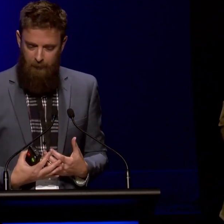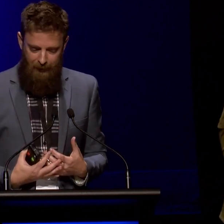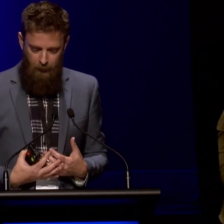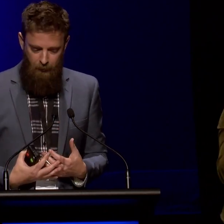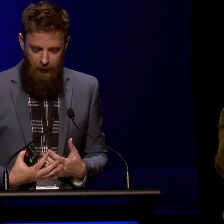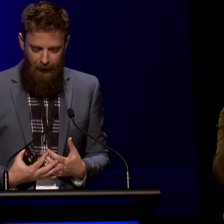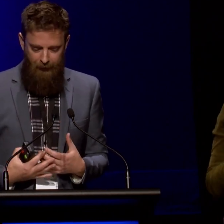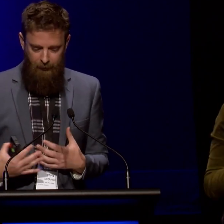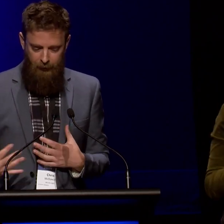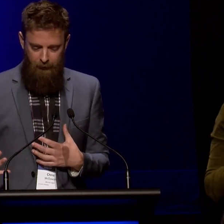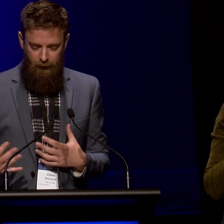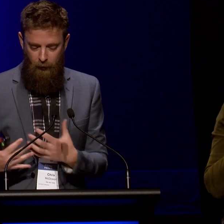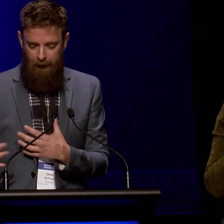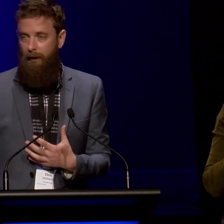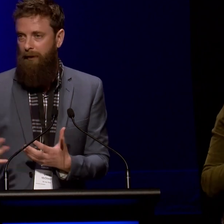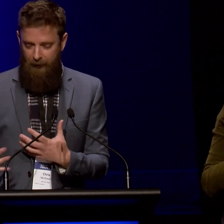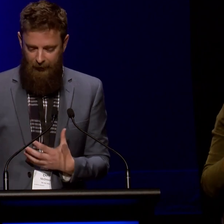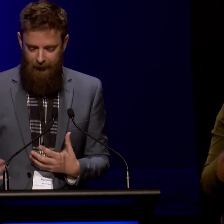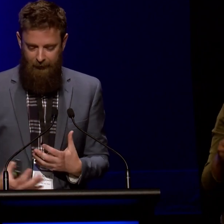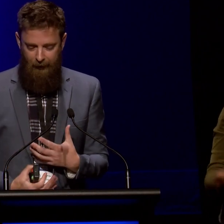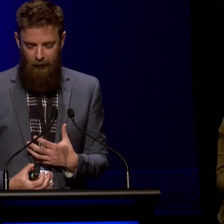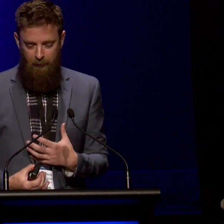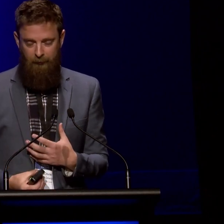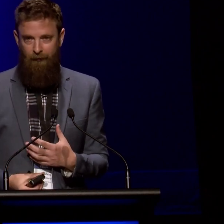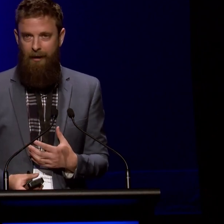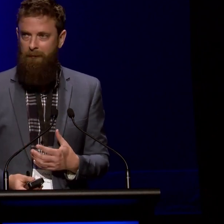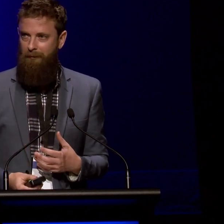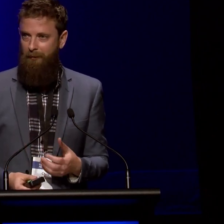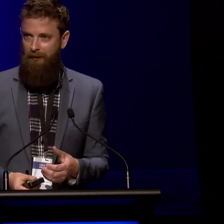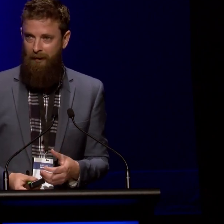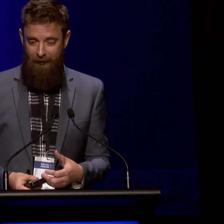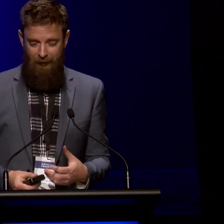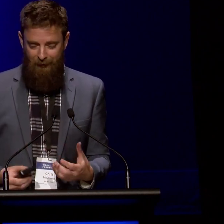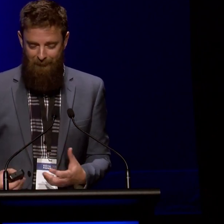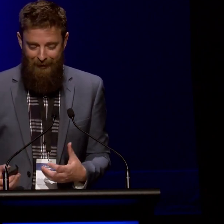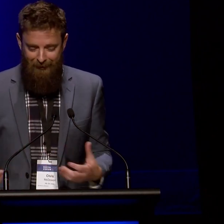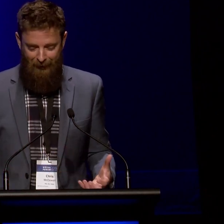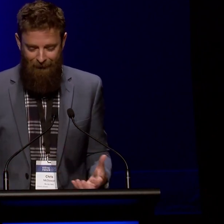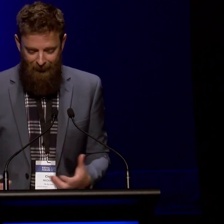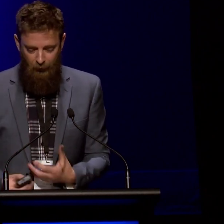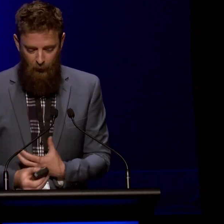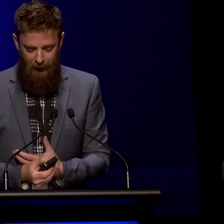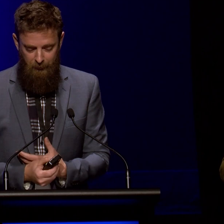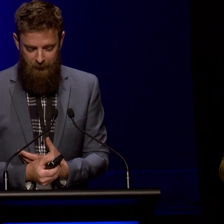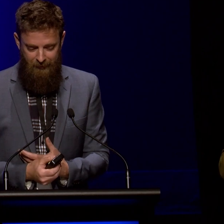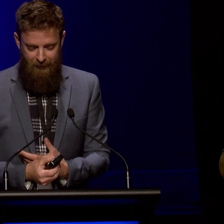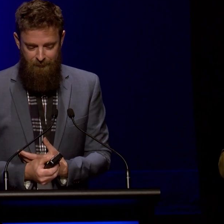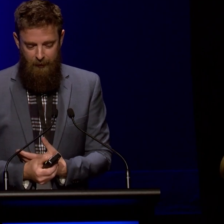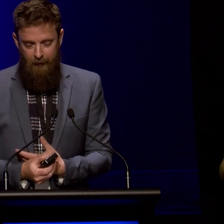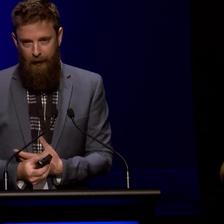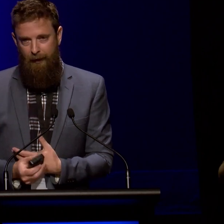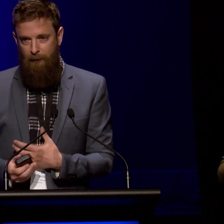I'd show them to people and ask them to talk aloud what they were thinking, and the common refrain was, this is amazing, but I feel overwhelmed.